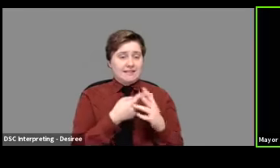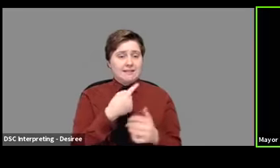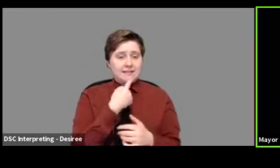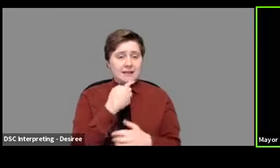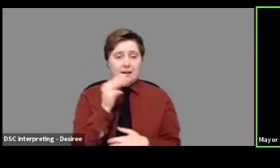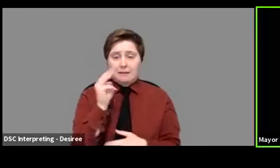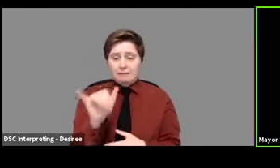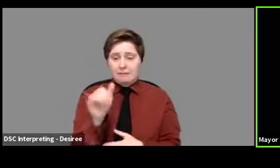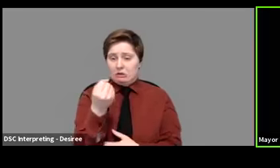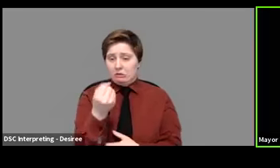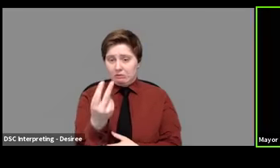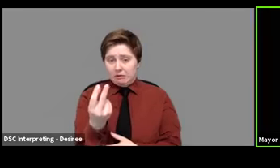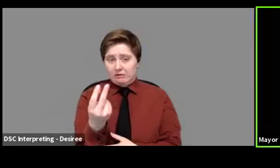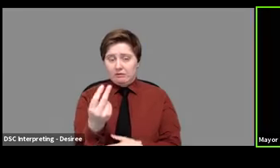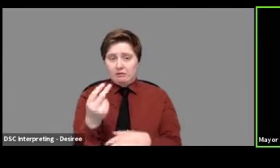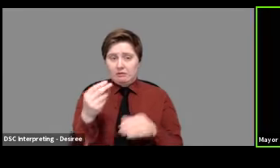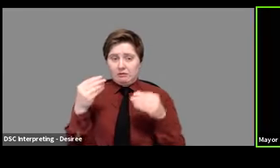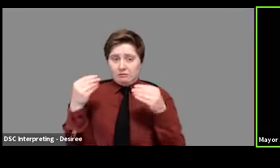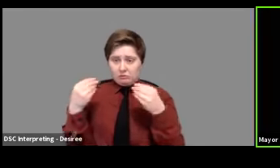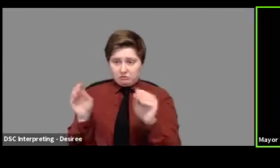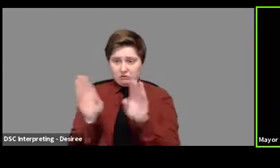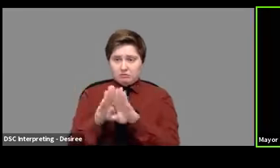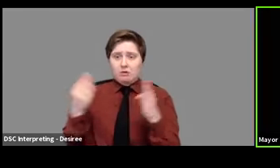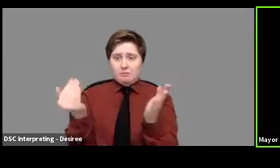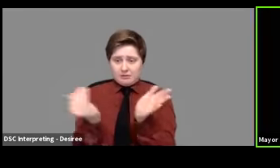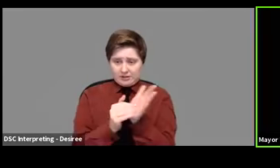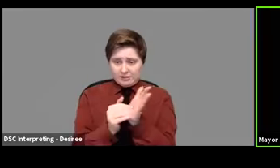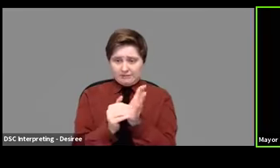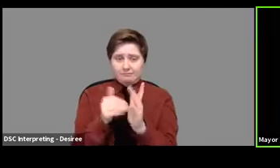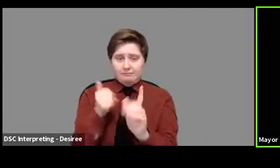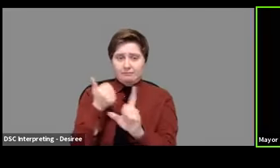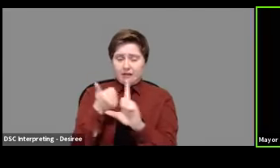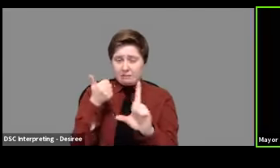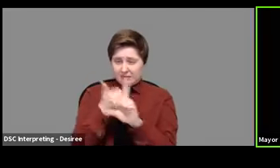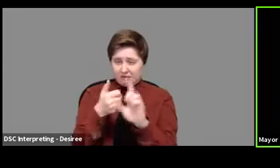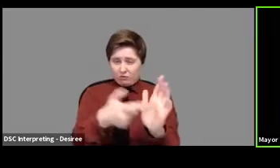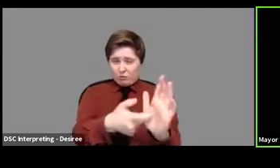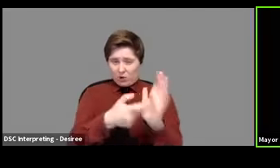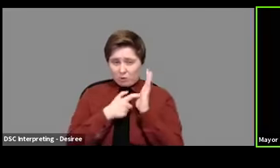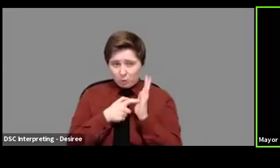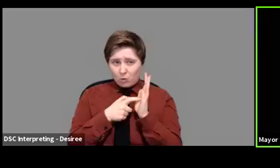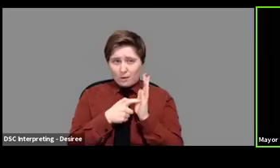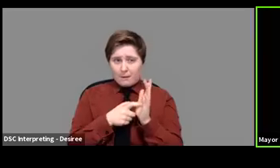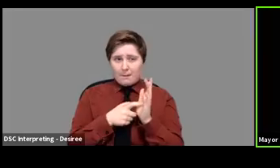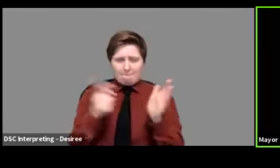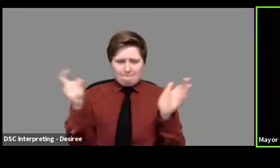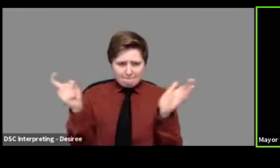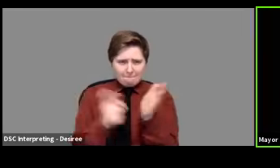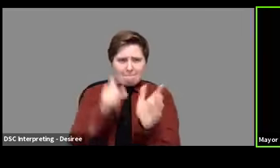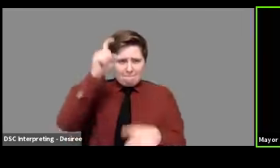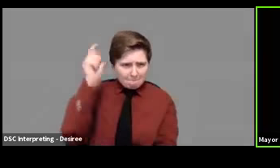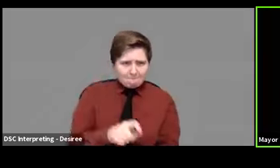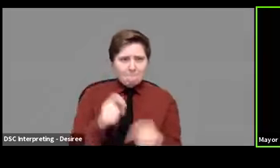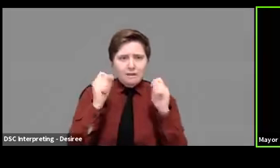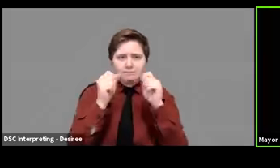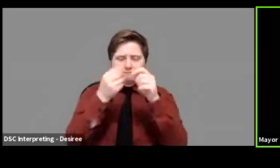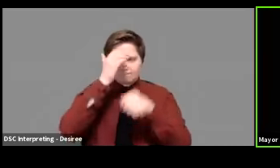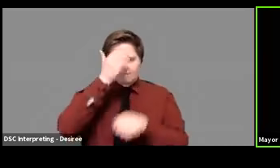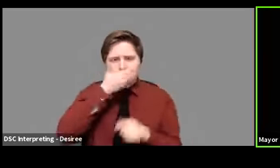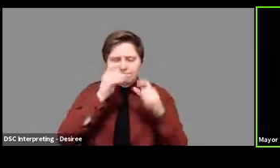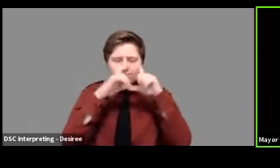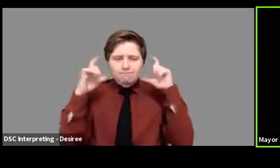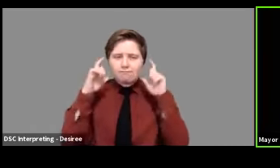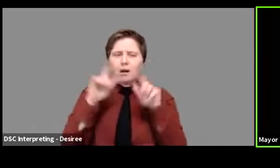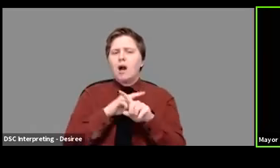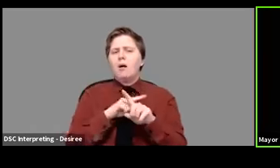on May 12th, when retail opens, that he would require or mandate that people wear a face covering. And then